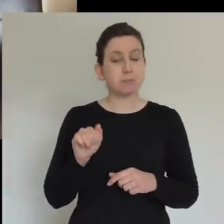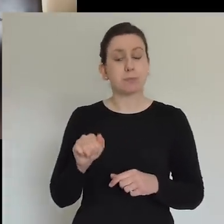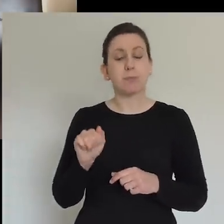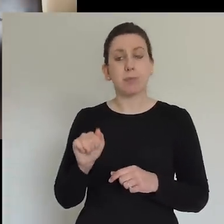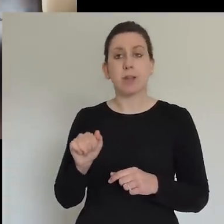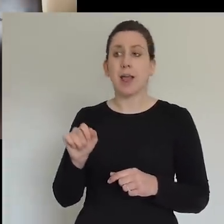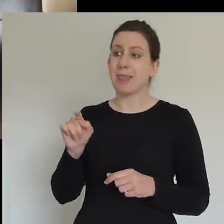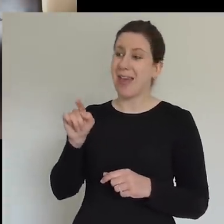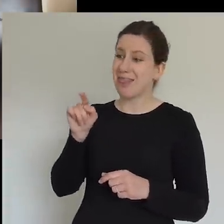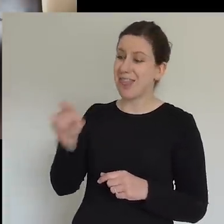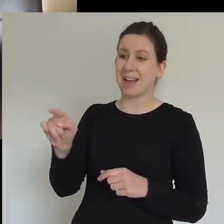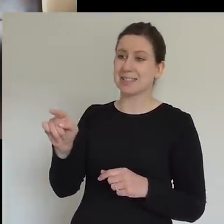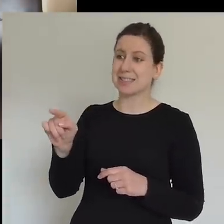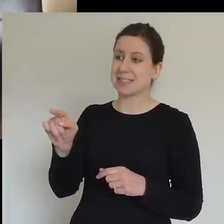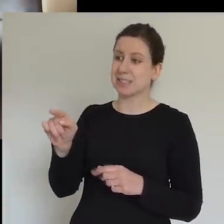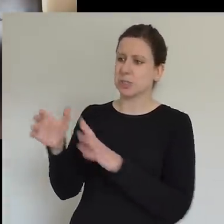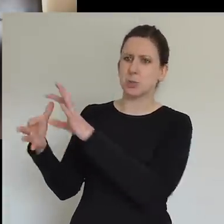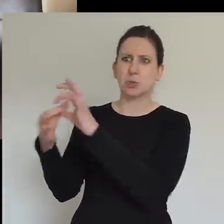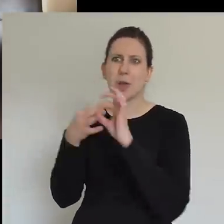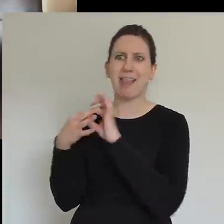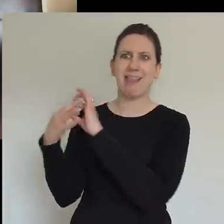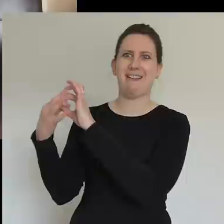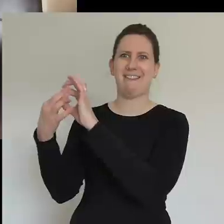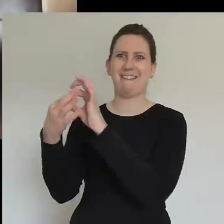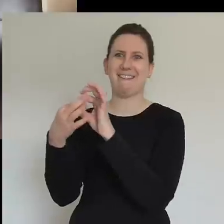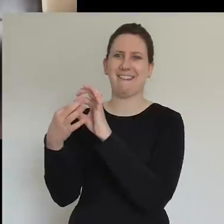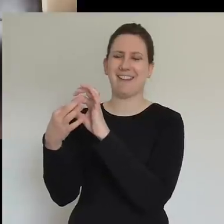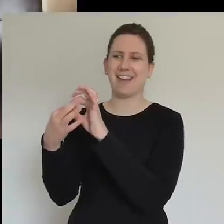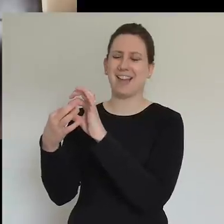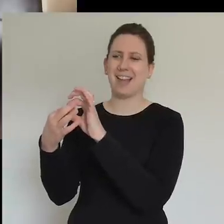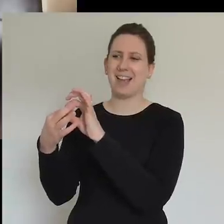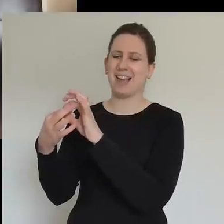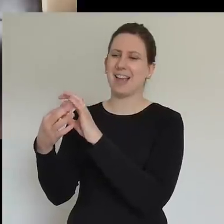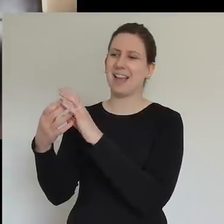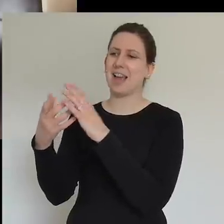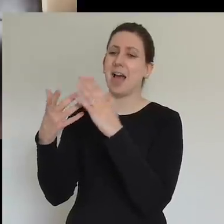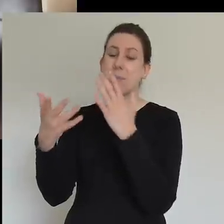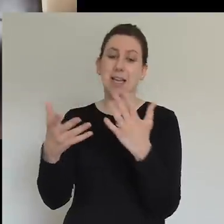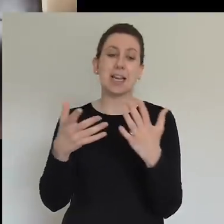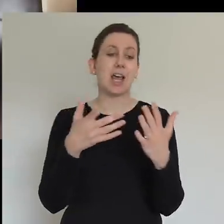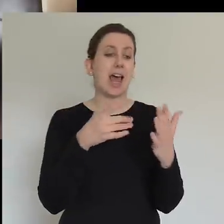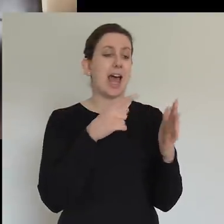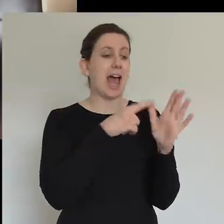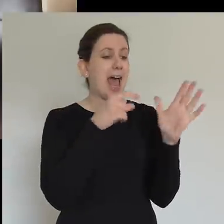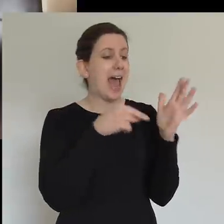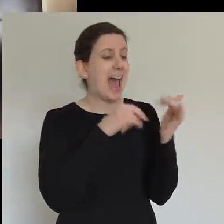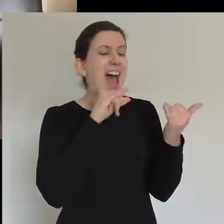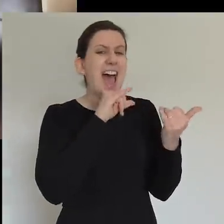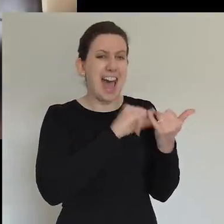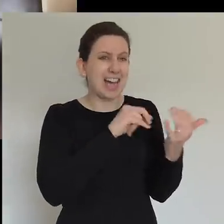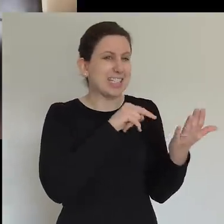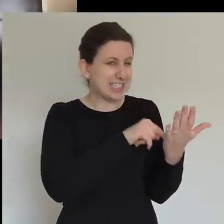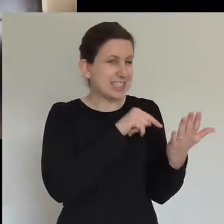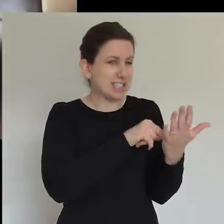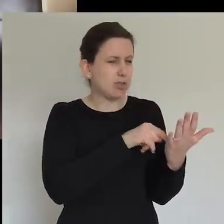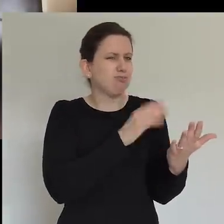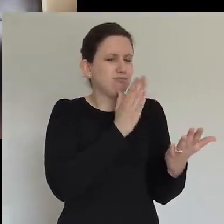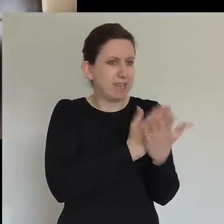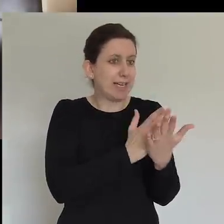I mean, I'm not sure that they were maybe as in as the Bruderhof. Like they were more sent out, weren't they? But what the